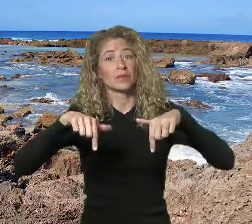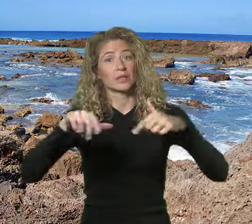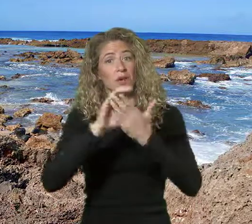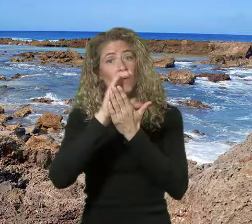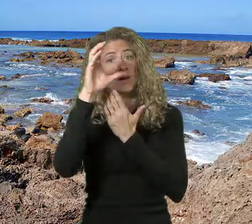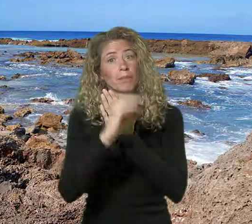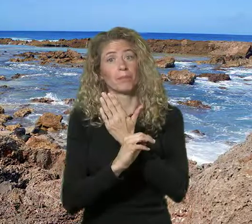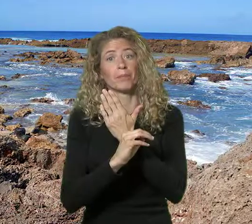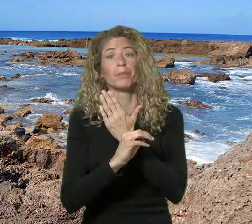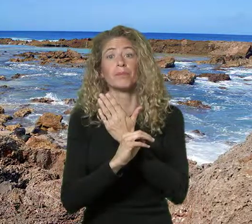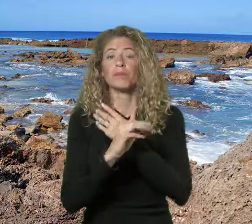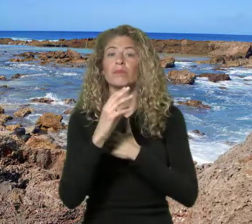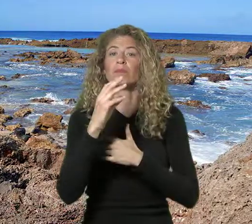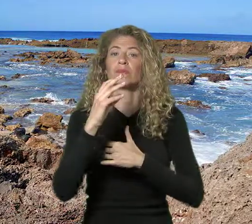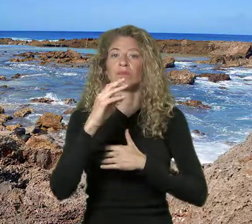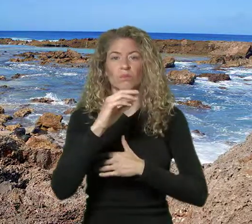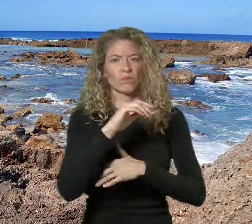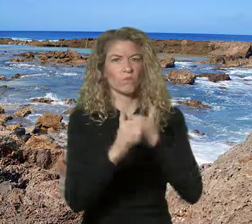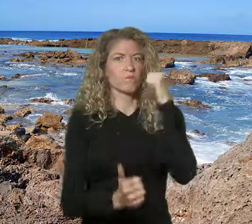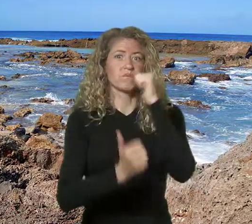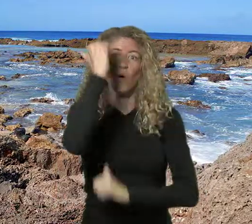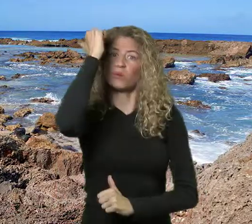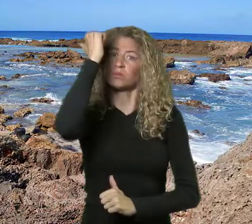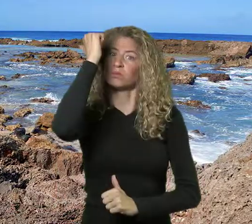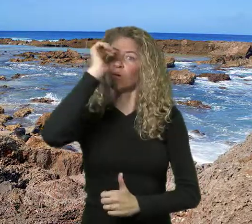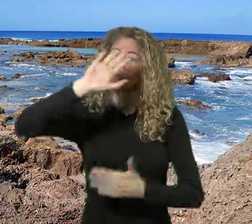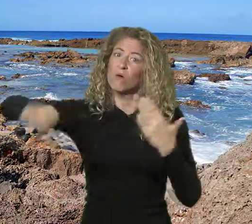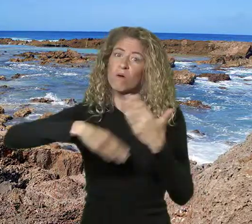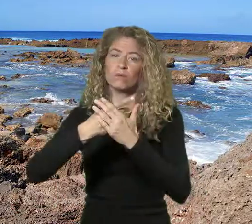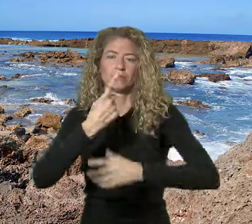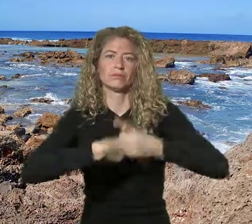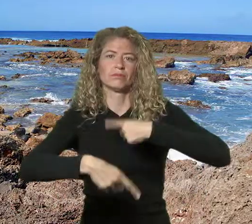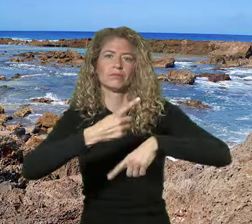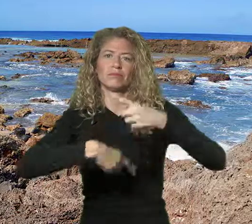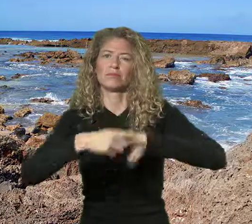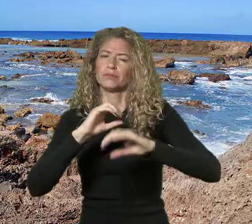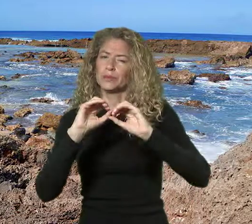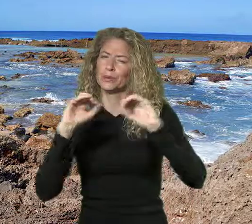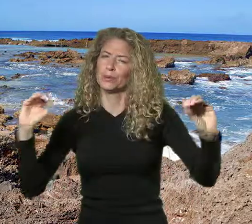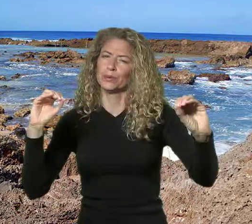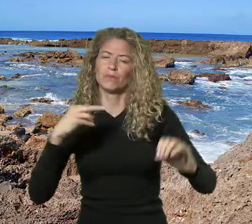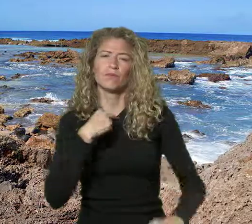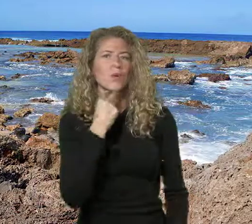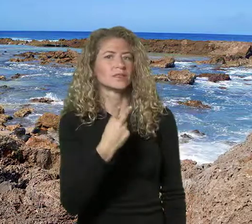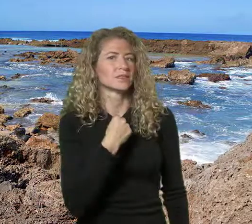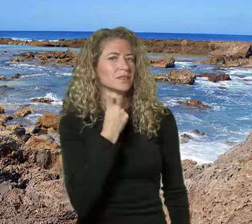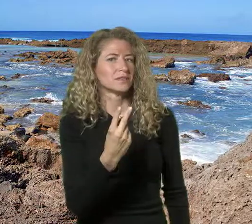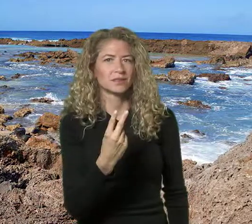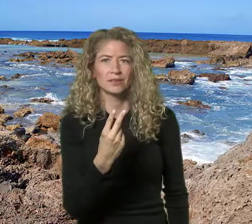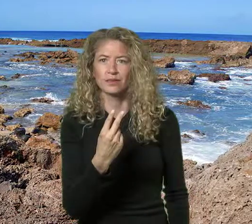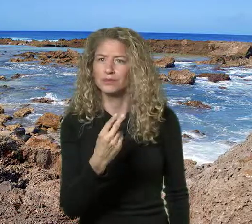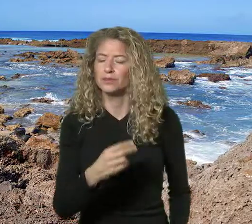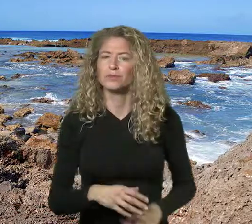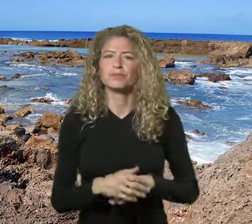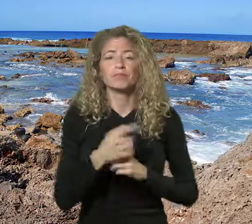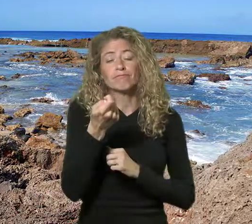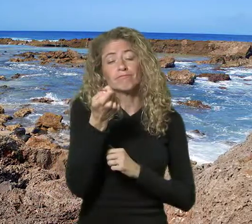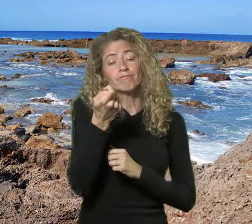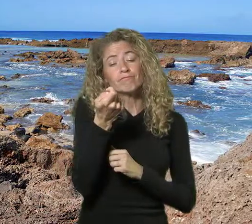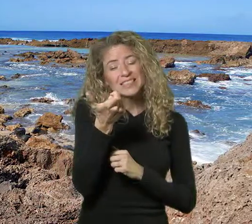After the introduction, this curriculum is all signed and will not have voiceovers. There are a few homework sections that